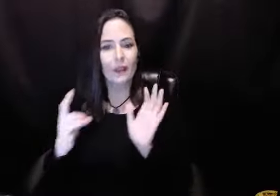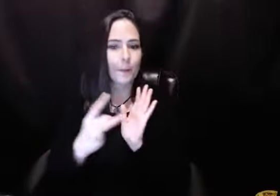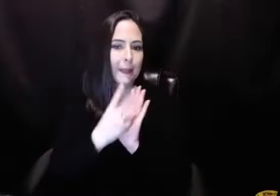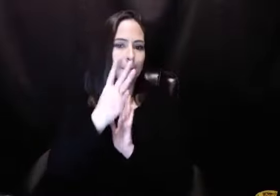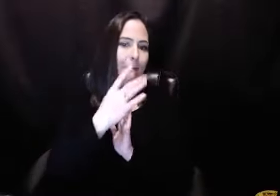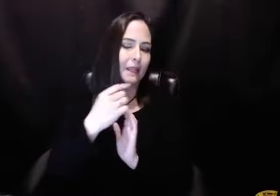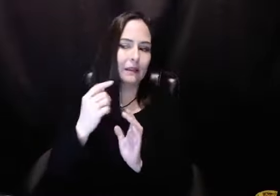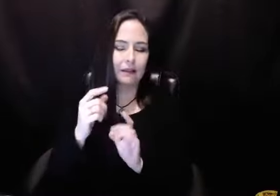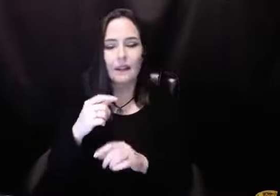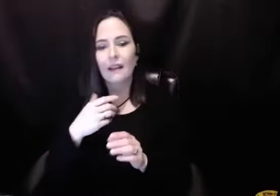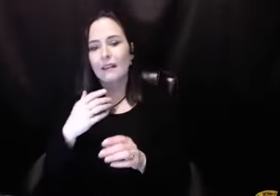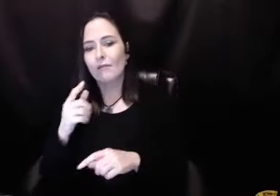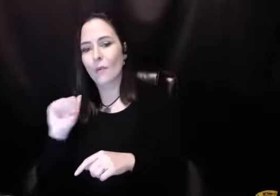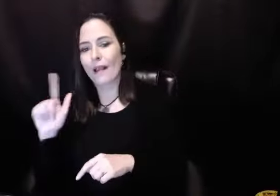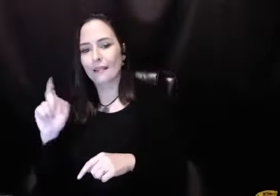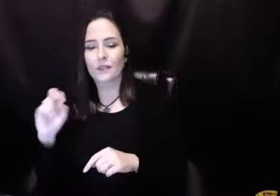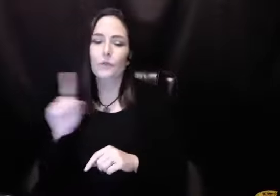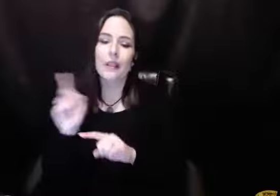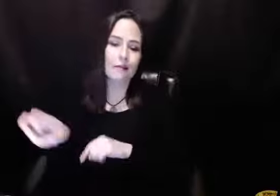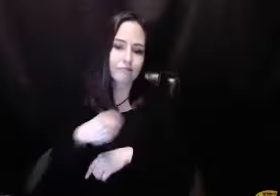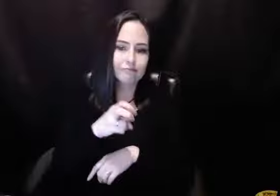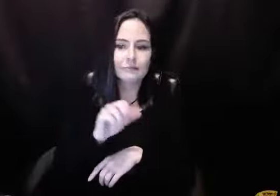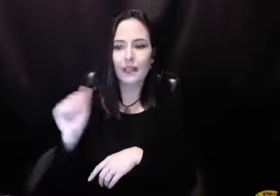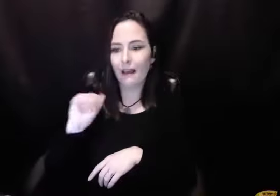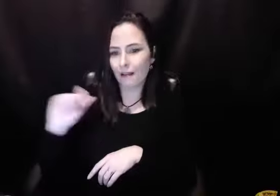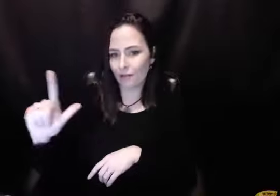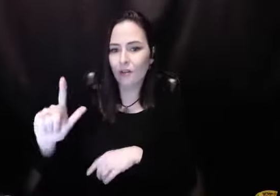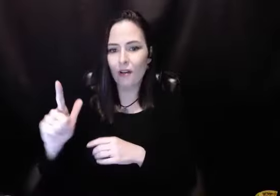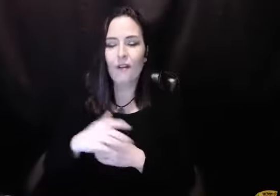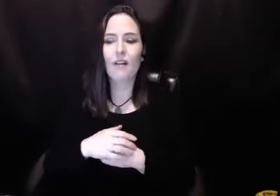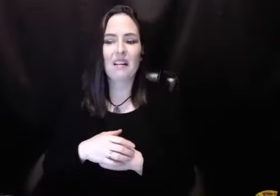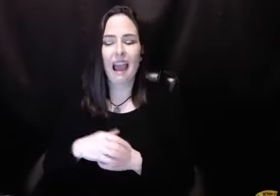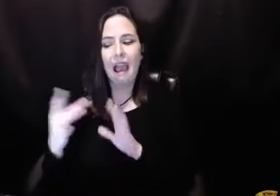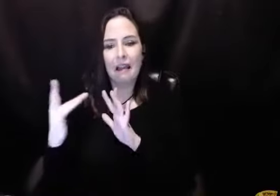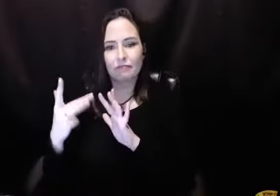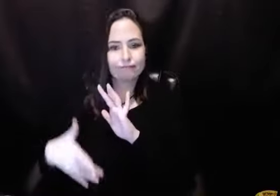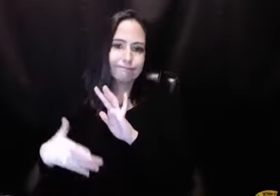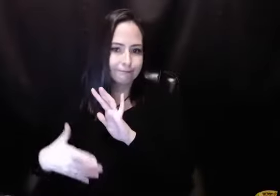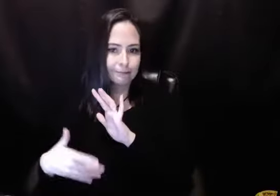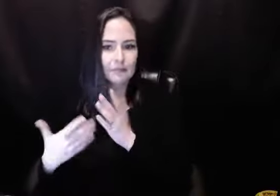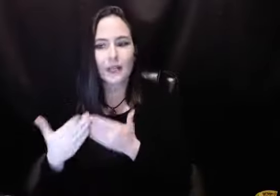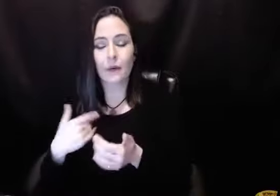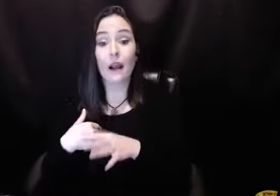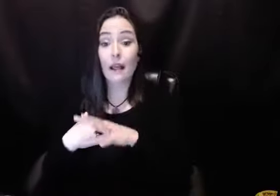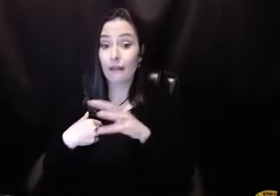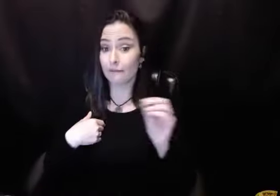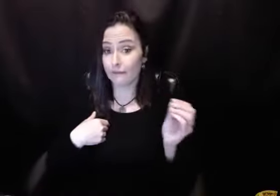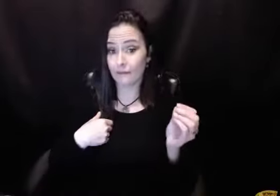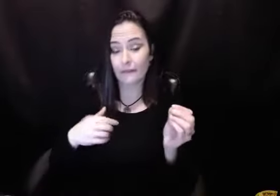Didn't work out too well. And I left Al, well, he kicked me out of Al-Team and I went to Al-Anon and, you really wasn't in touch with him at all. I was just kind of